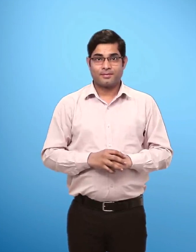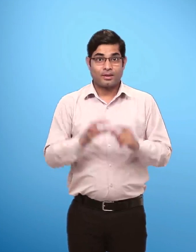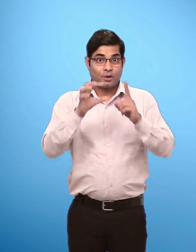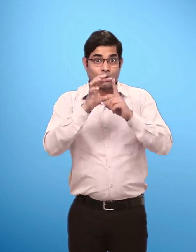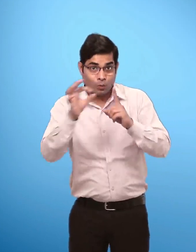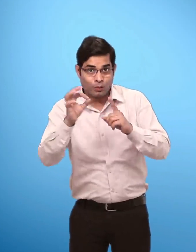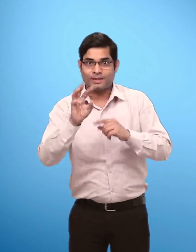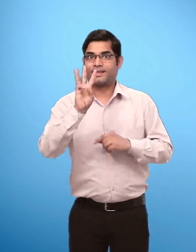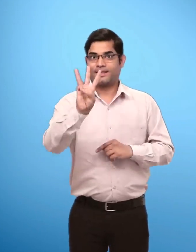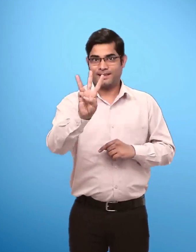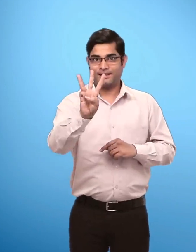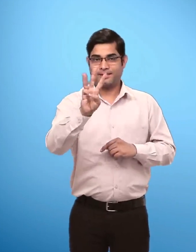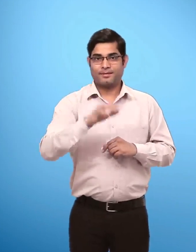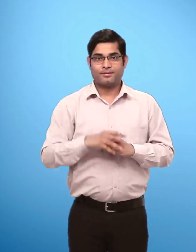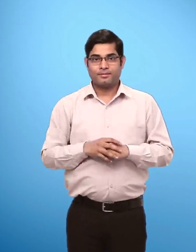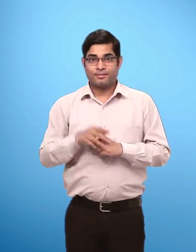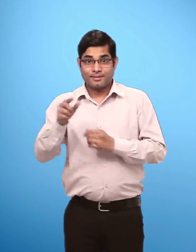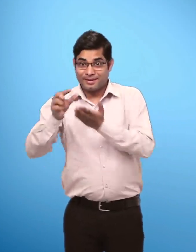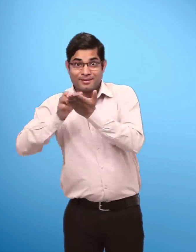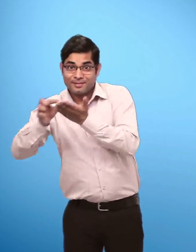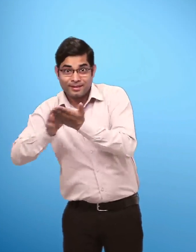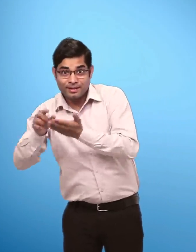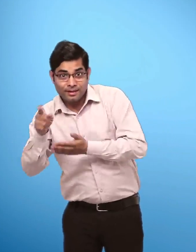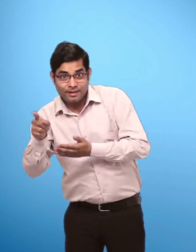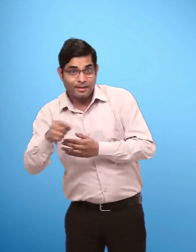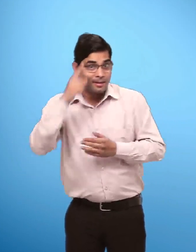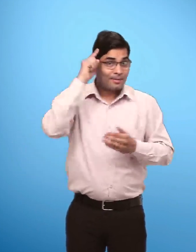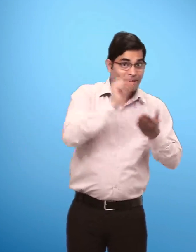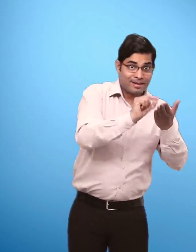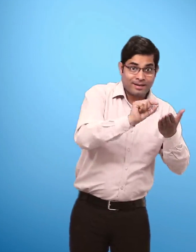Activity 3 Match the erasers with the pencils.